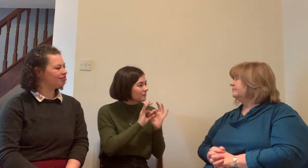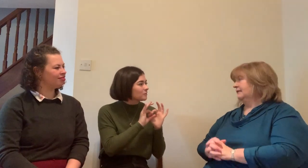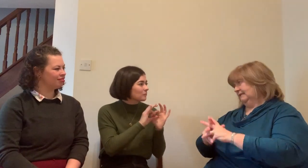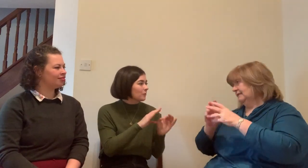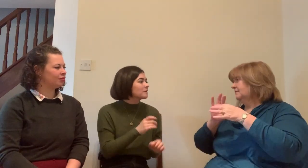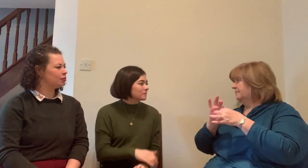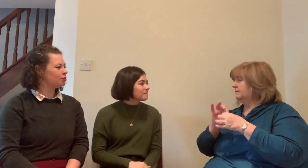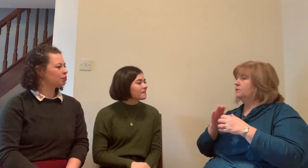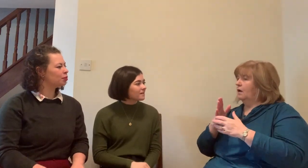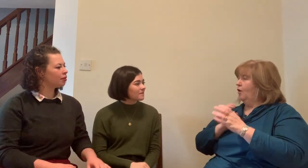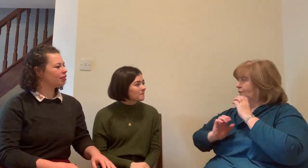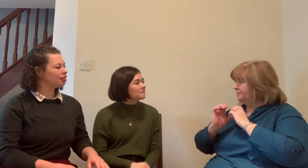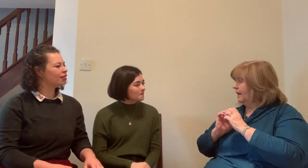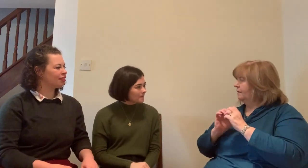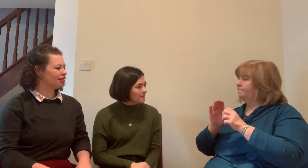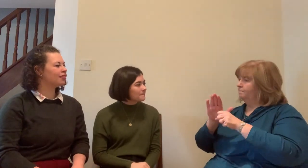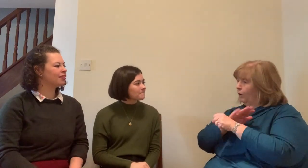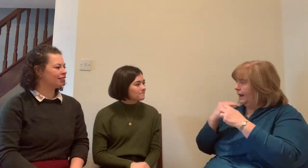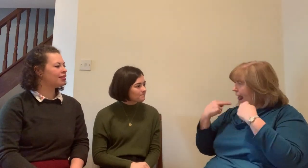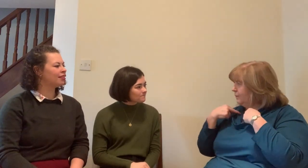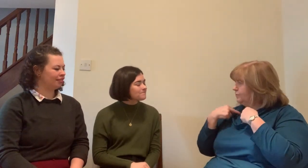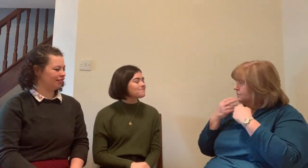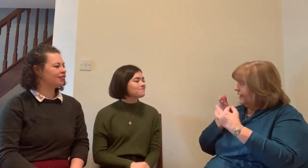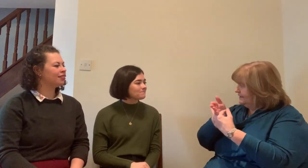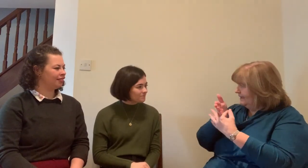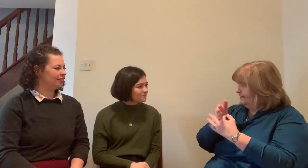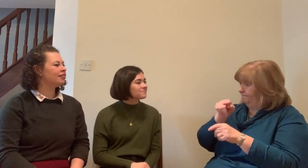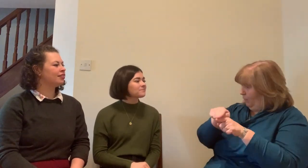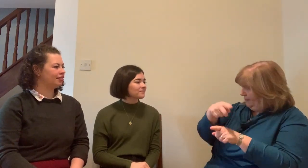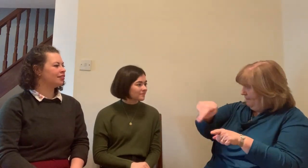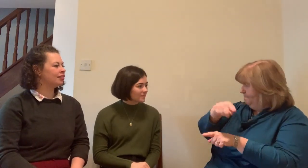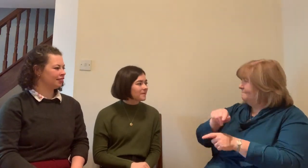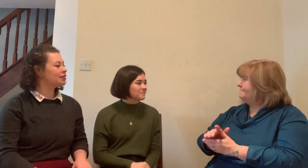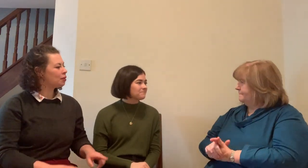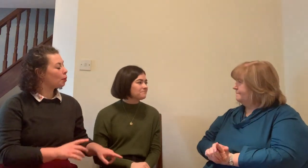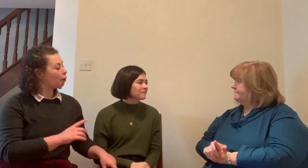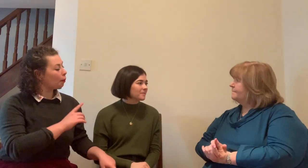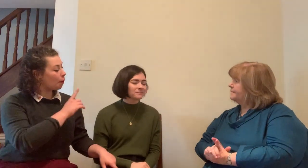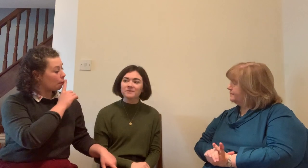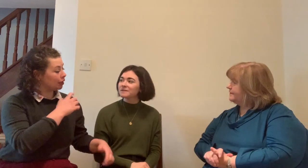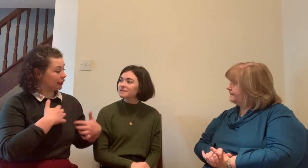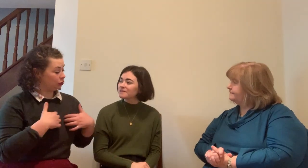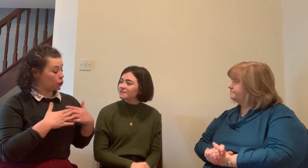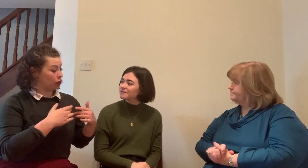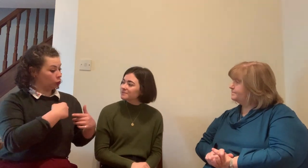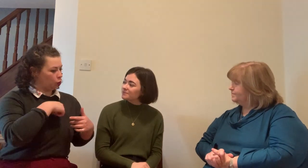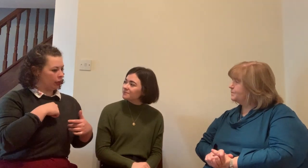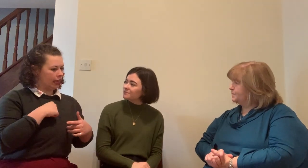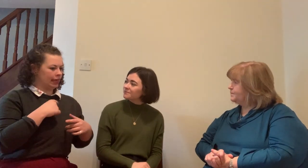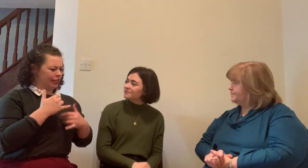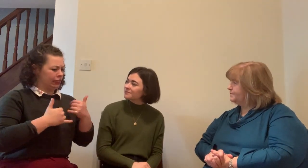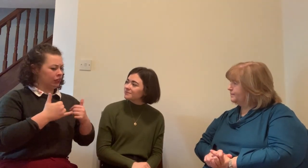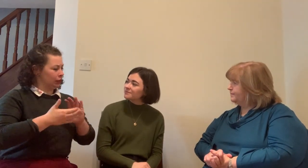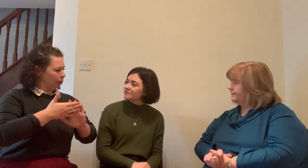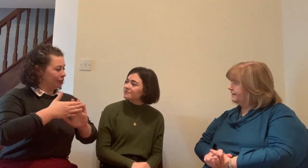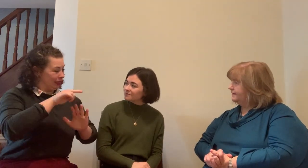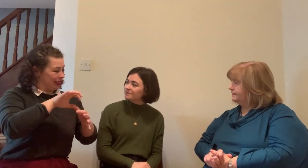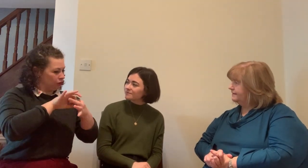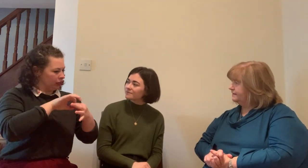because it's got to be a bit more difficult when you're a part of the deaf community as a hearing person we have this privilege almost that we can go home at night and take that